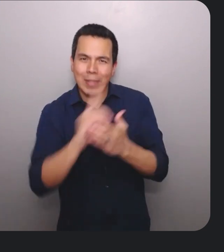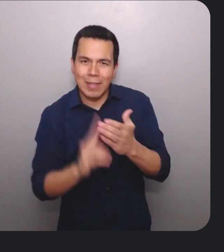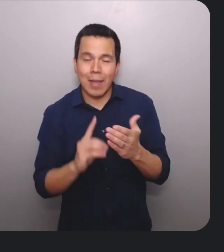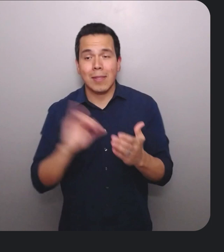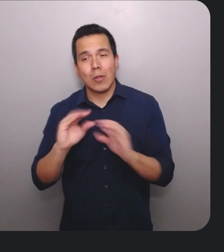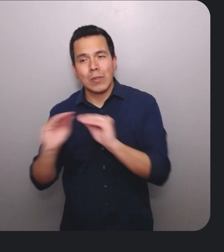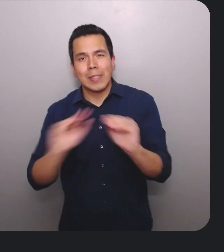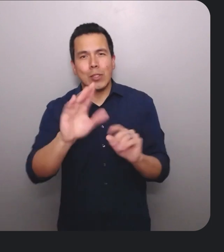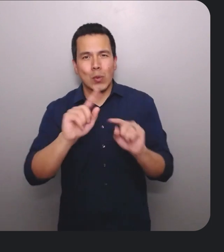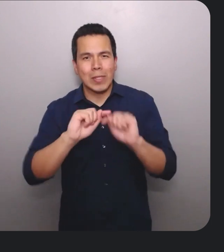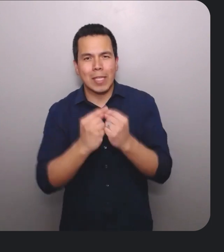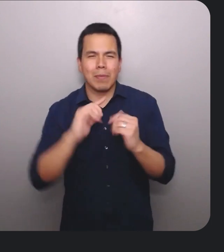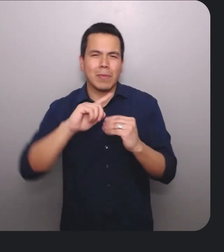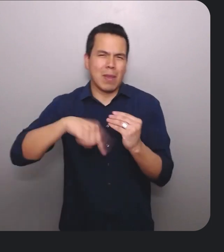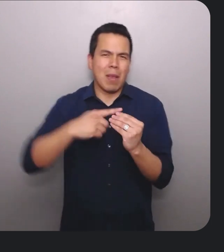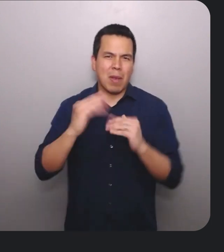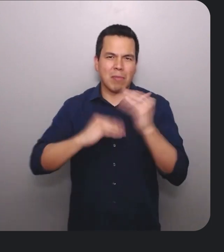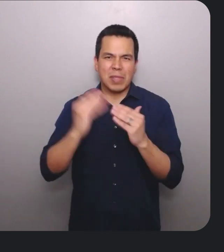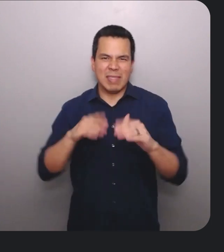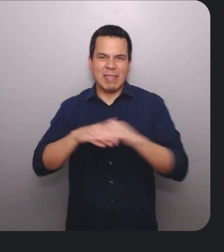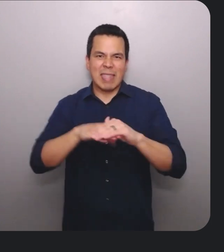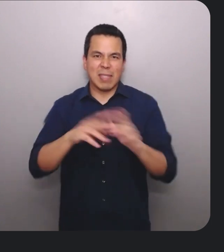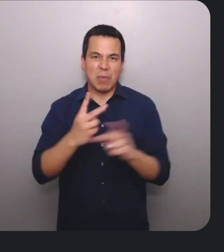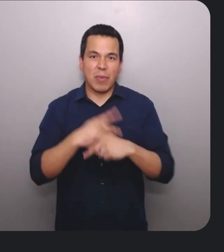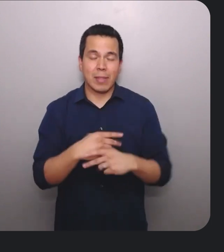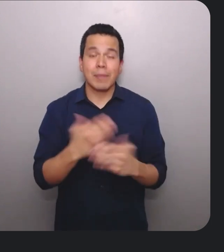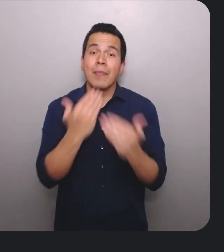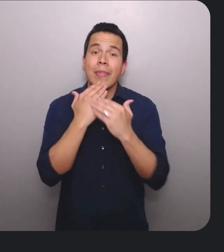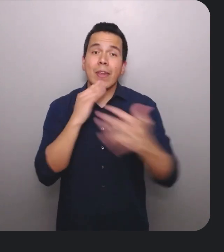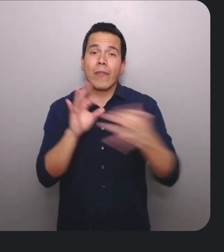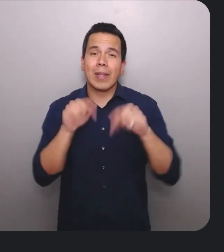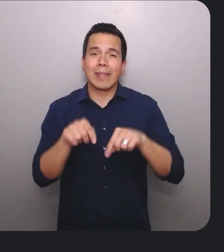to test your own designs and teach your teams about building accessible products. Thanks for joining this session.